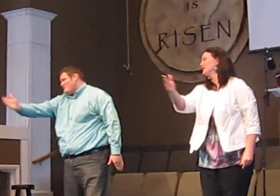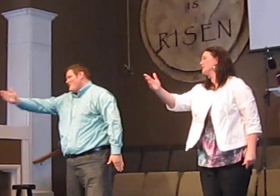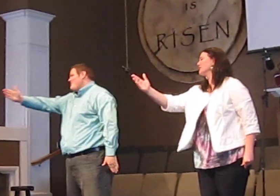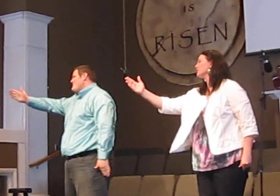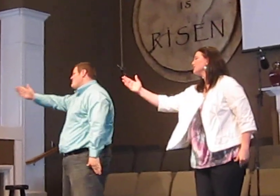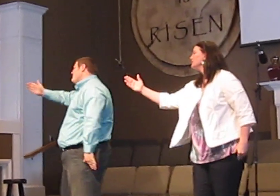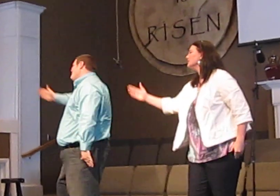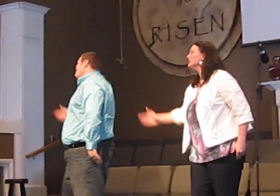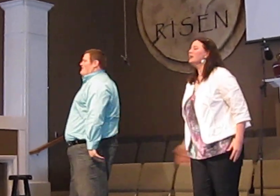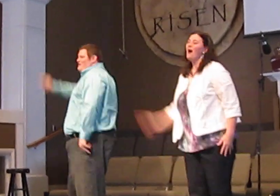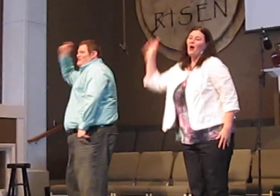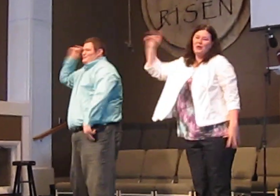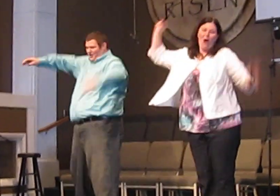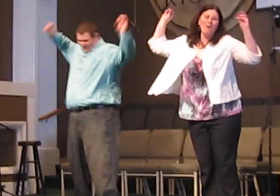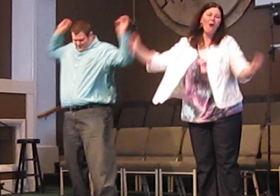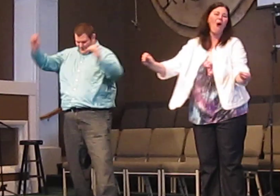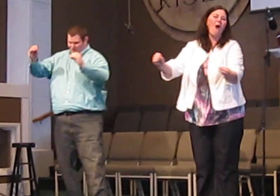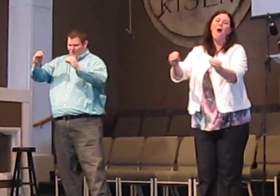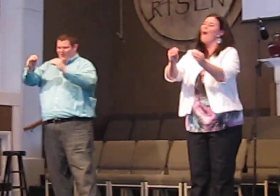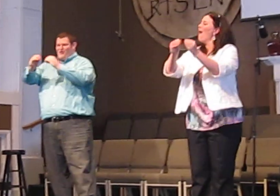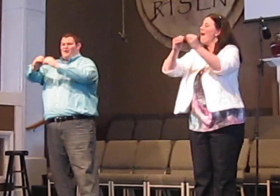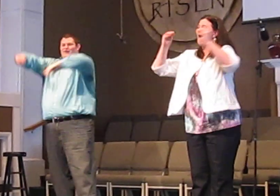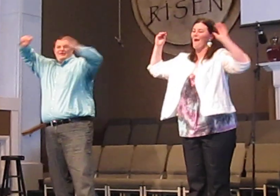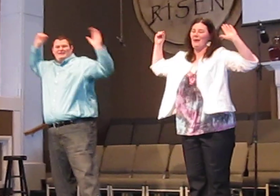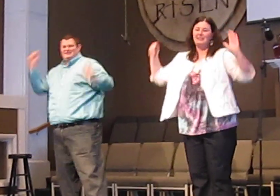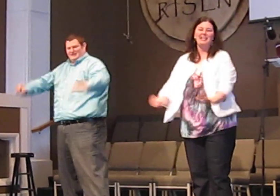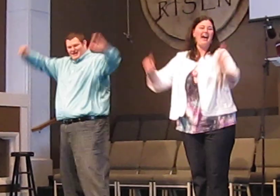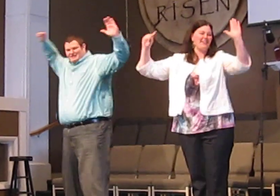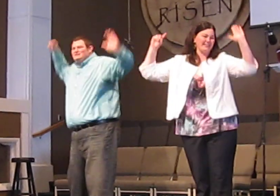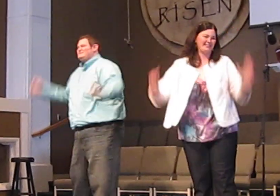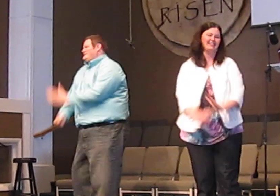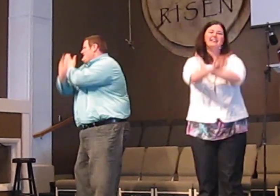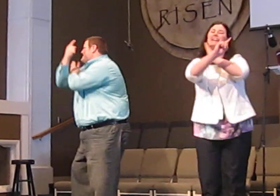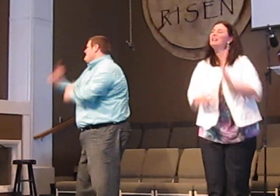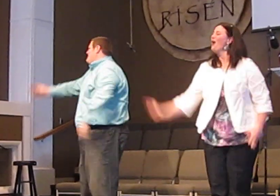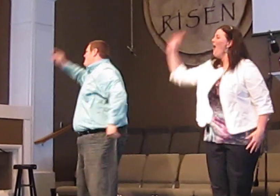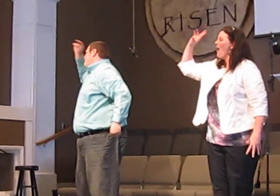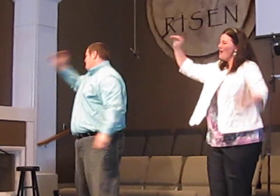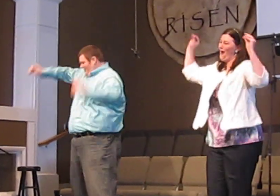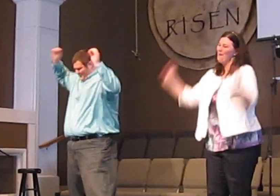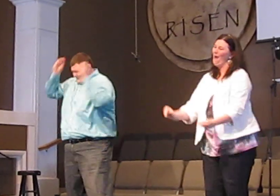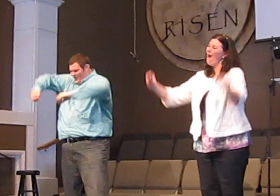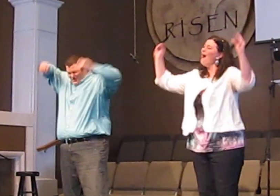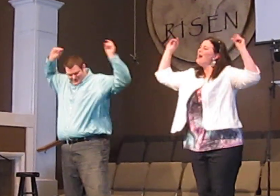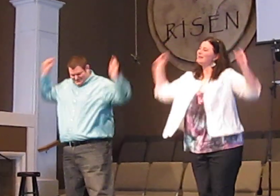No more finishing, no more